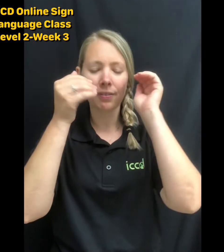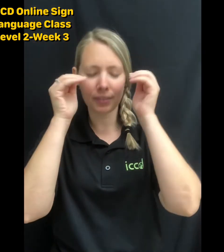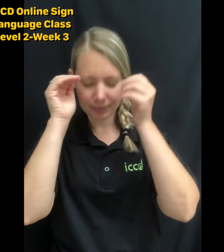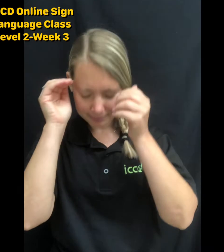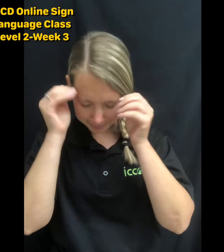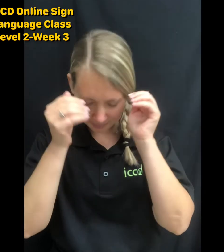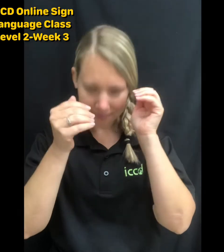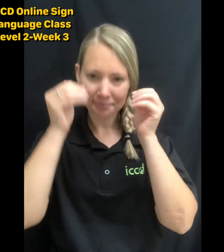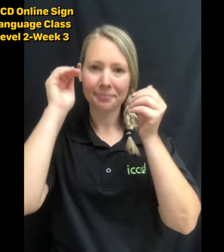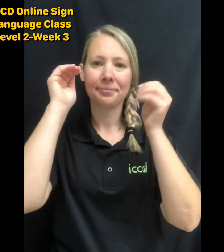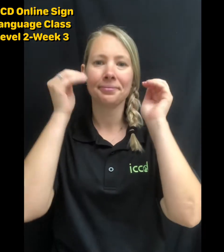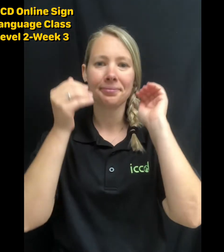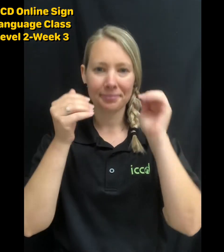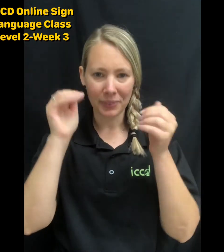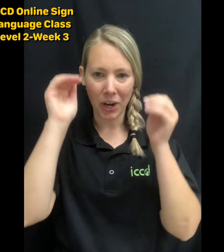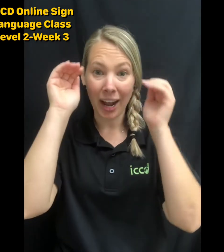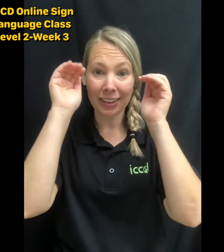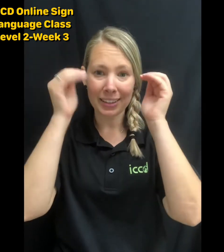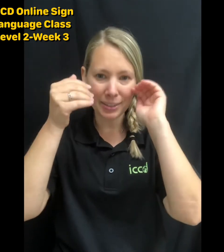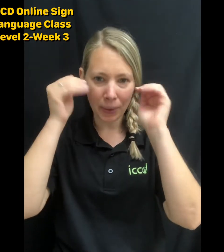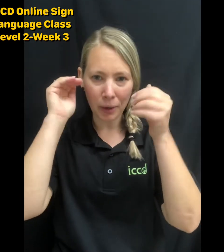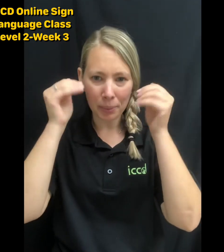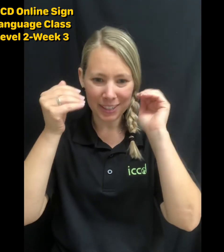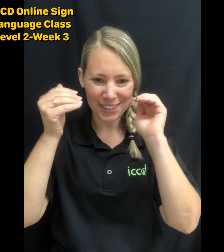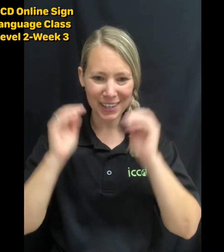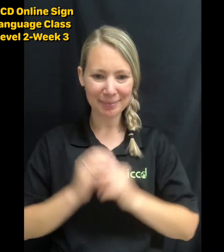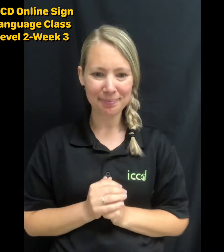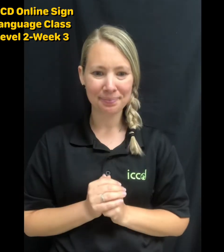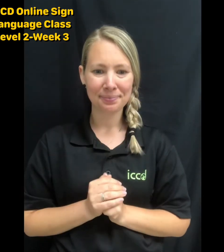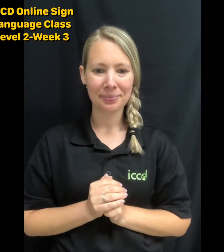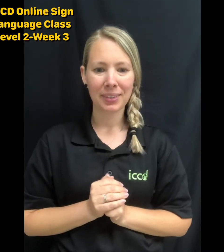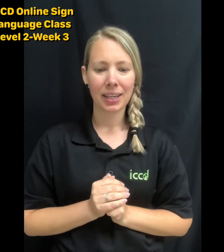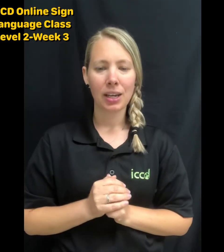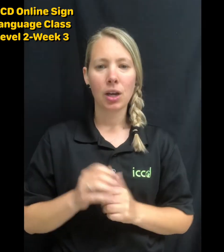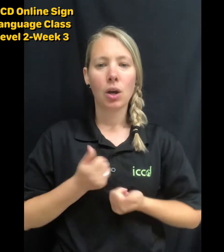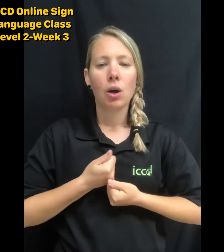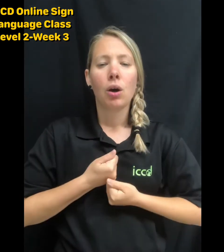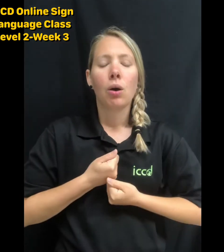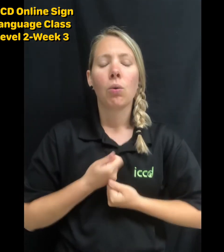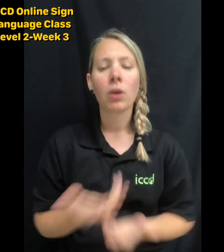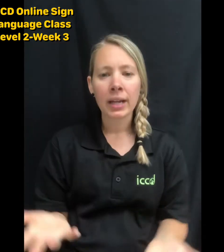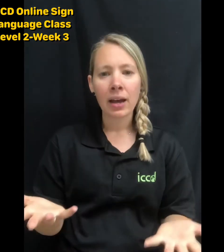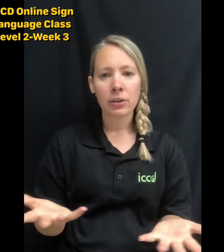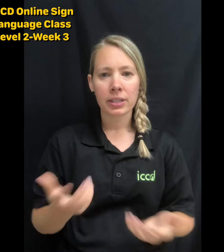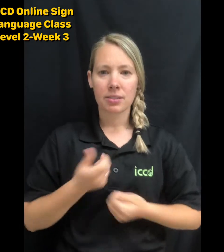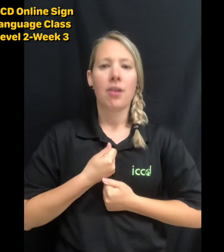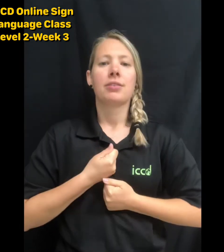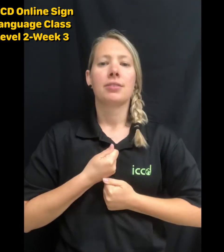Your eyelids going open and shut. Worn out or exhausted.